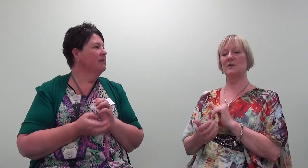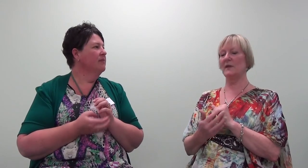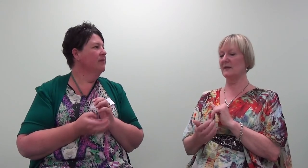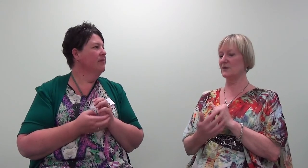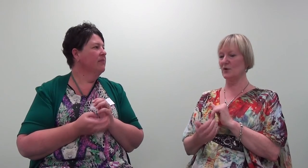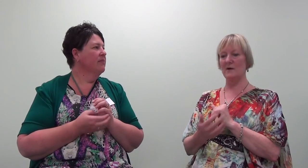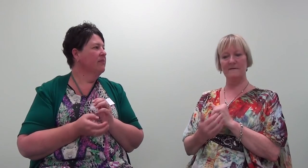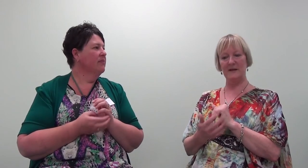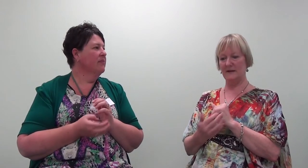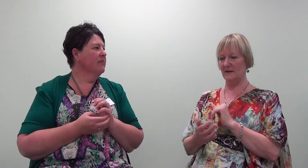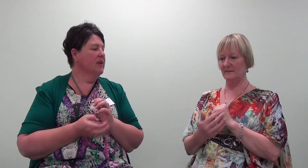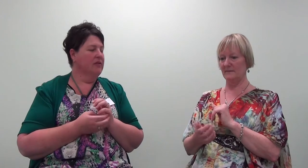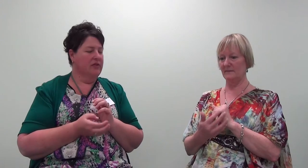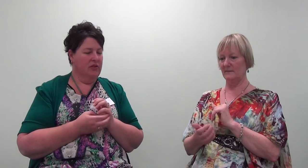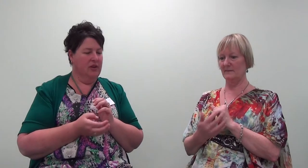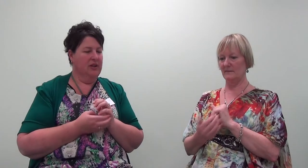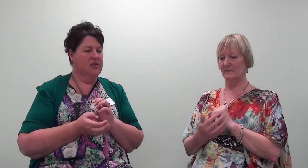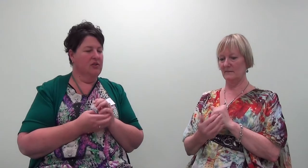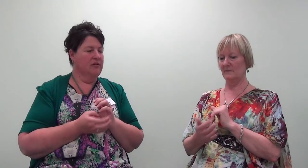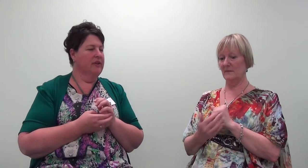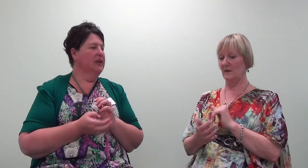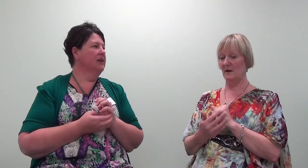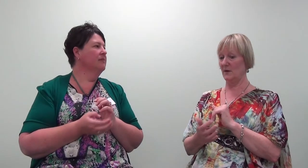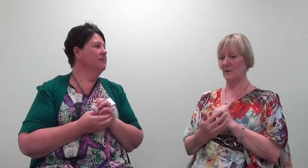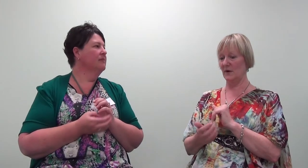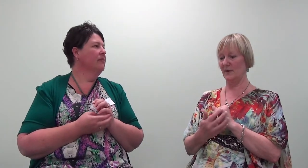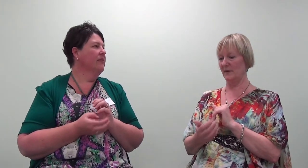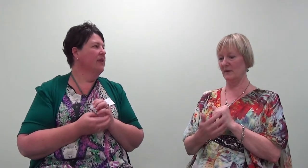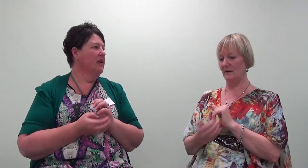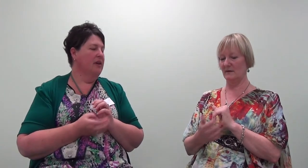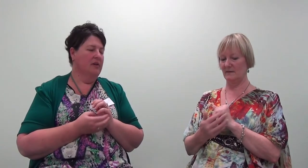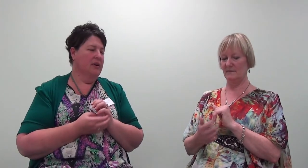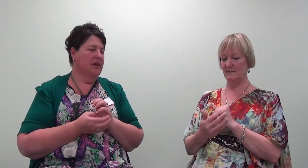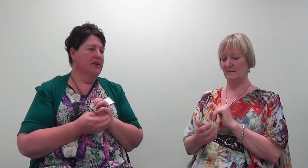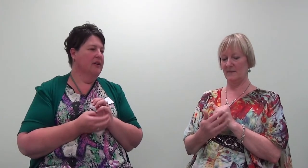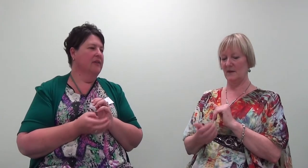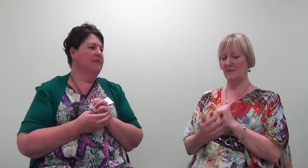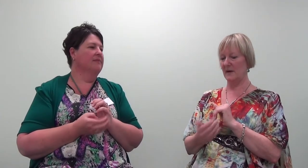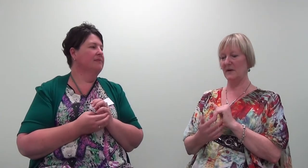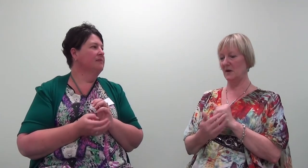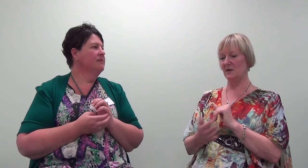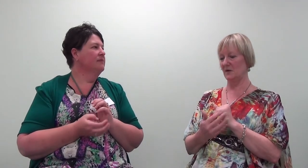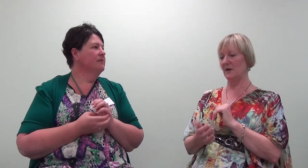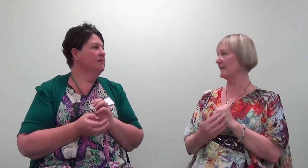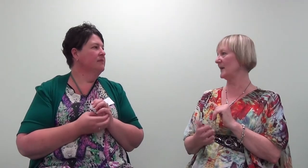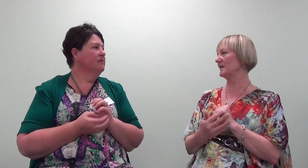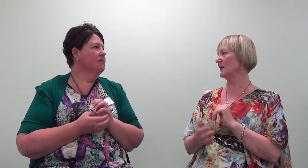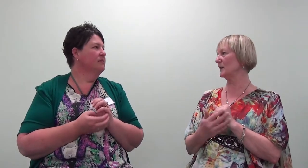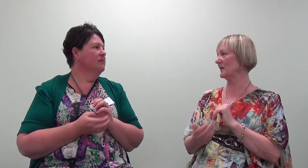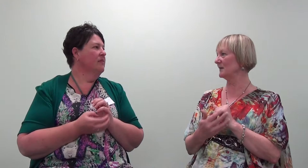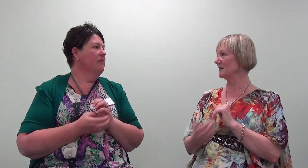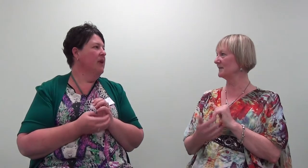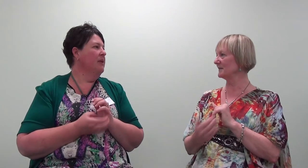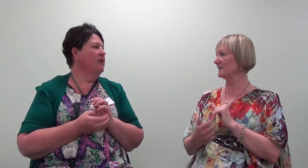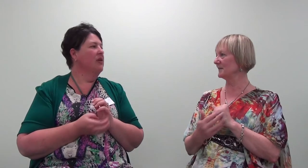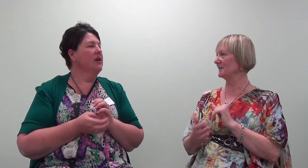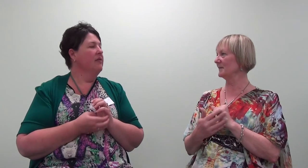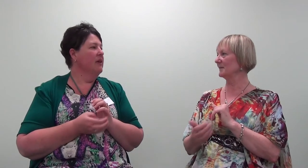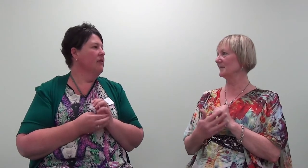still got that strong feeling. I've still got that strong feeling. I don't want to go there. I don't want to go there. Maybe I don't ever have to go there. Maybe I don't ever have